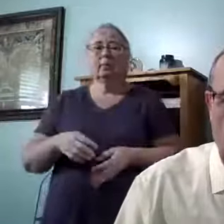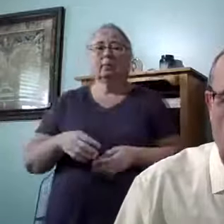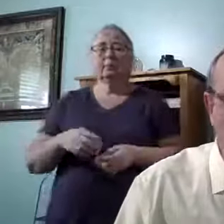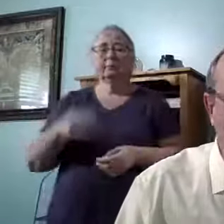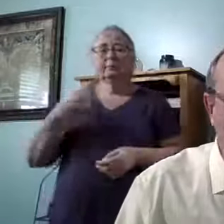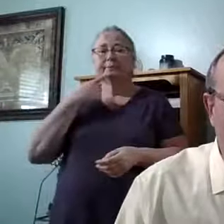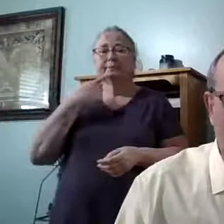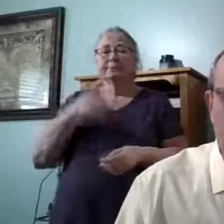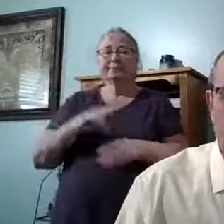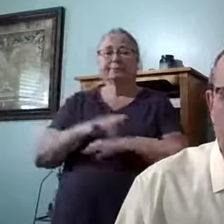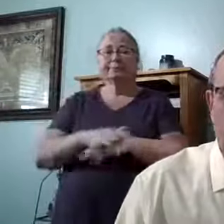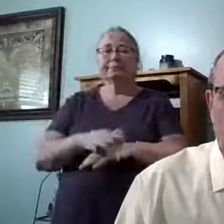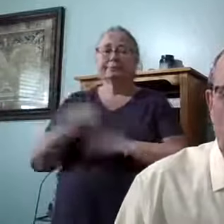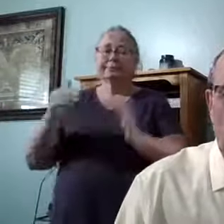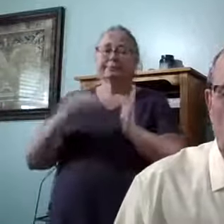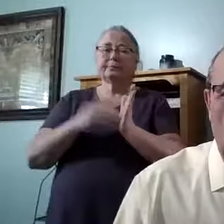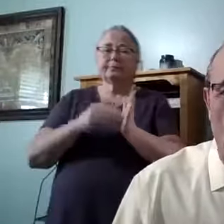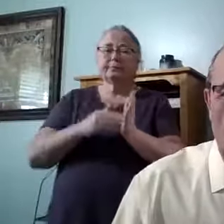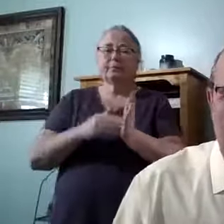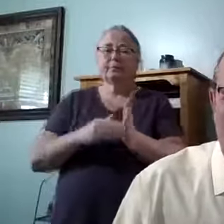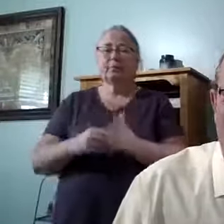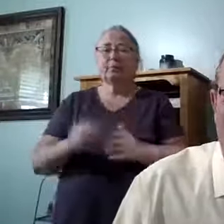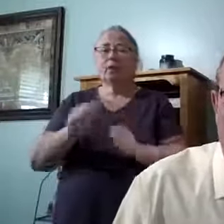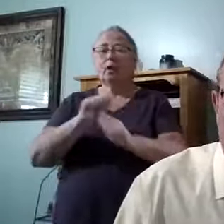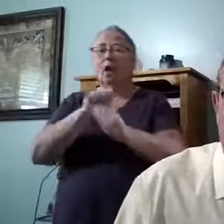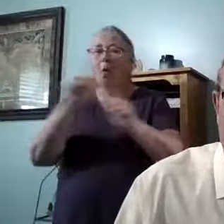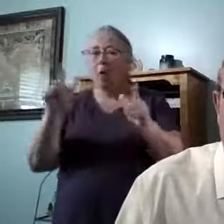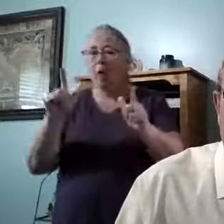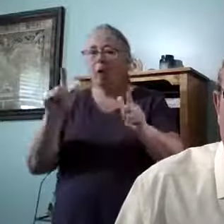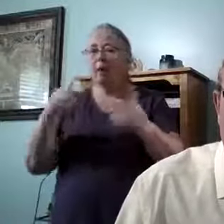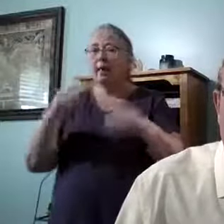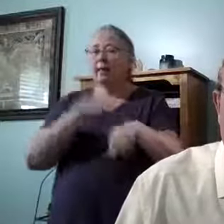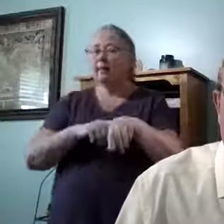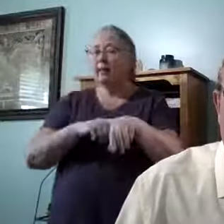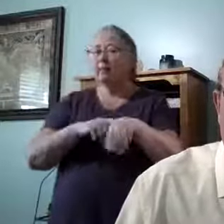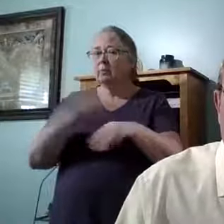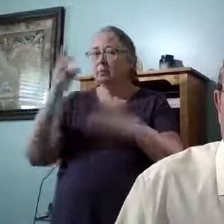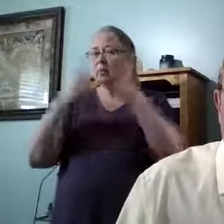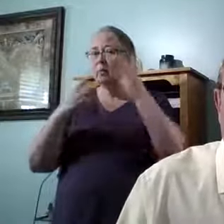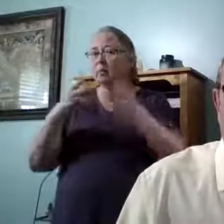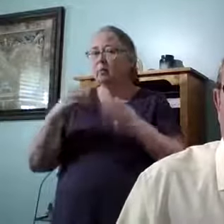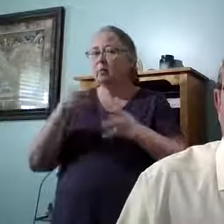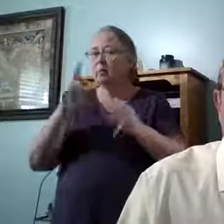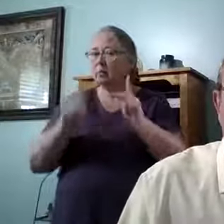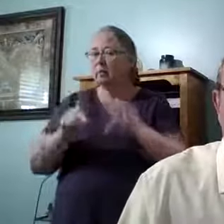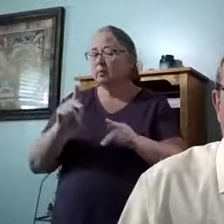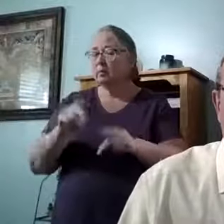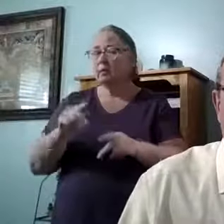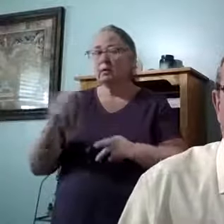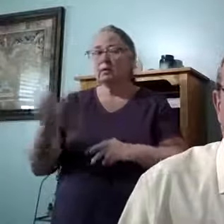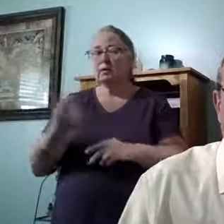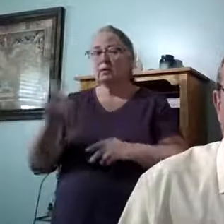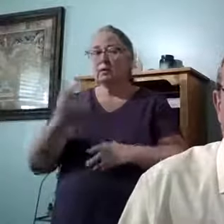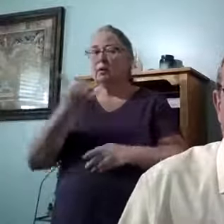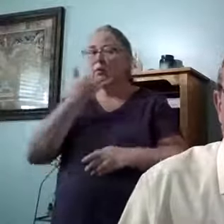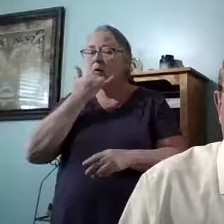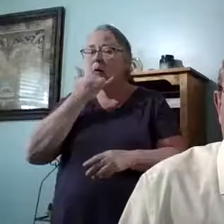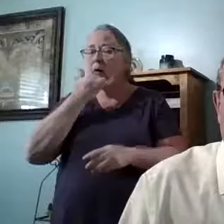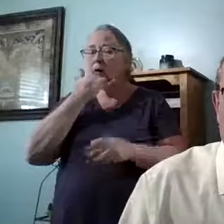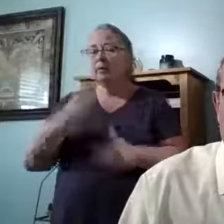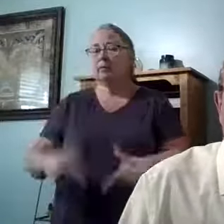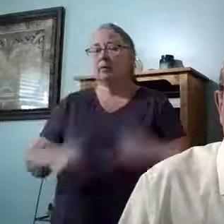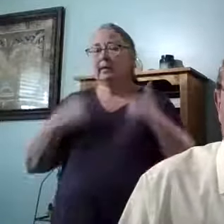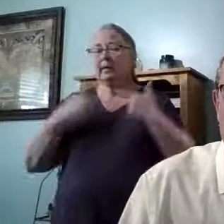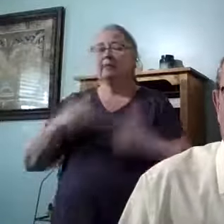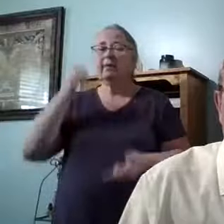say what I said earlier, again, we're all going to worry at times. We're human, but there's something wrong. we live